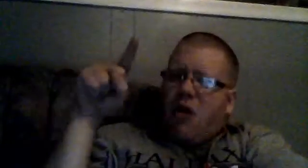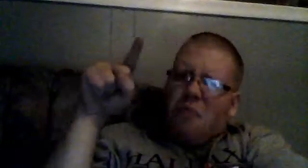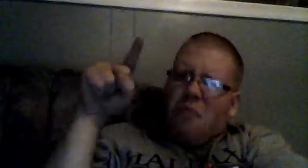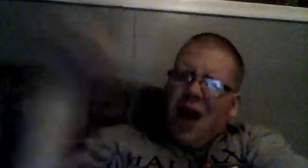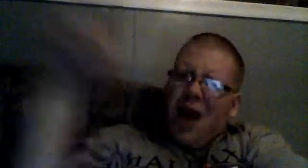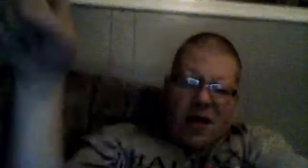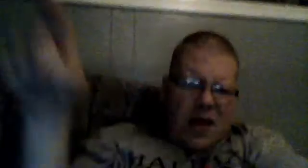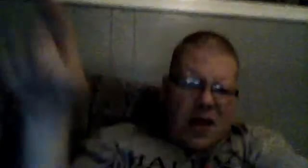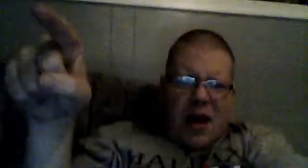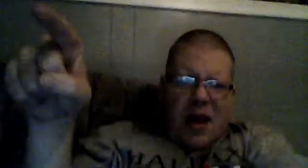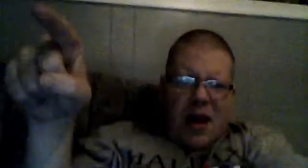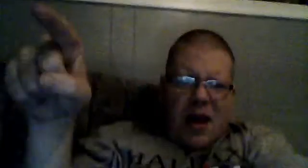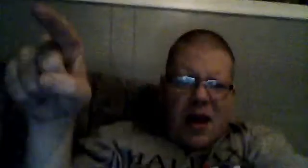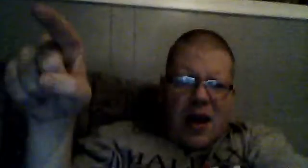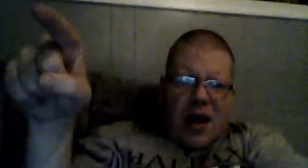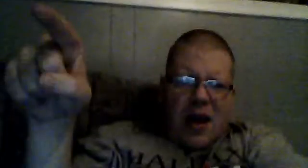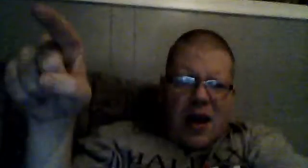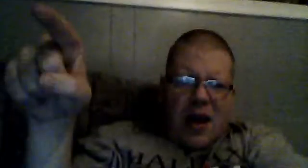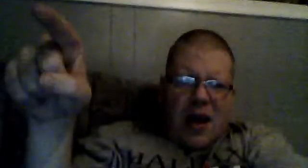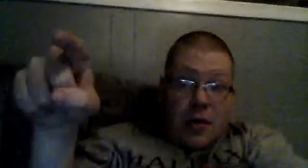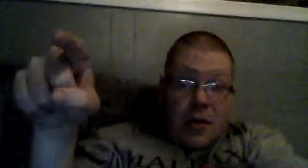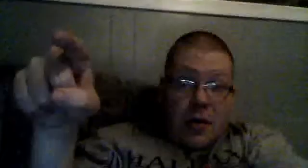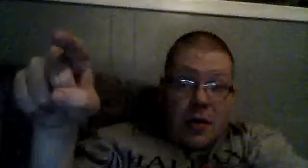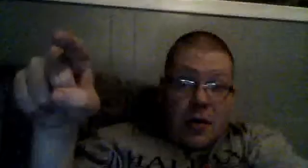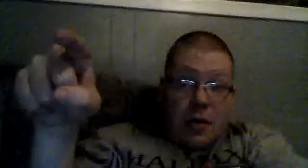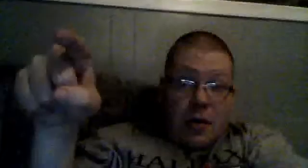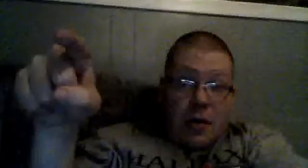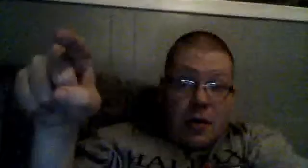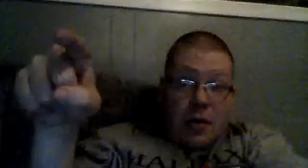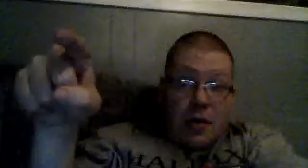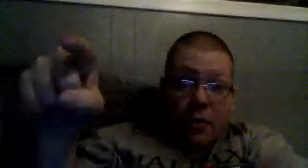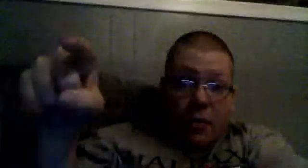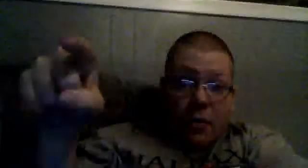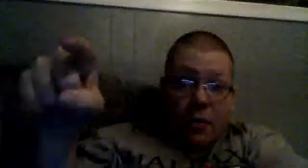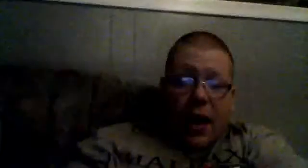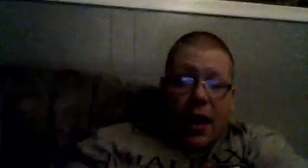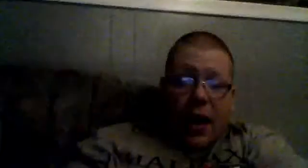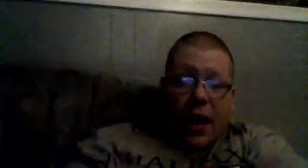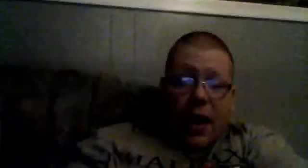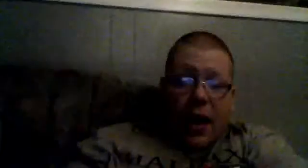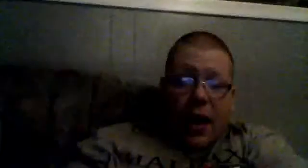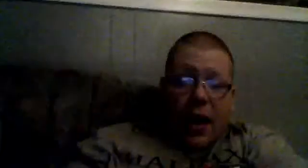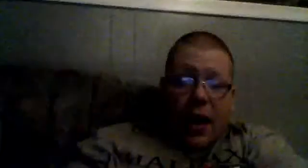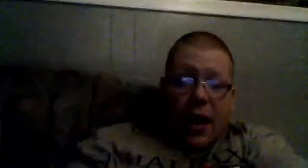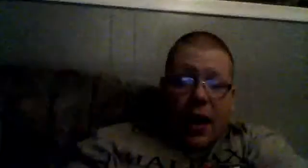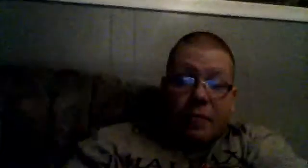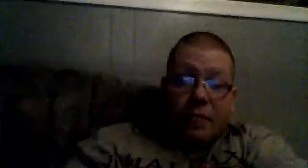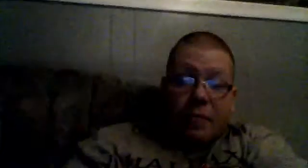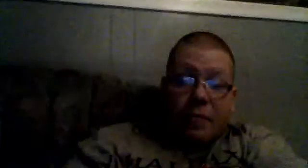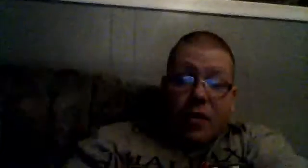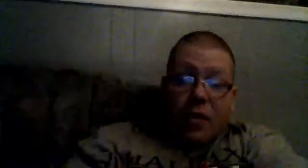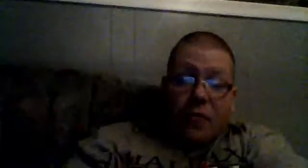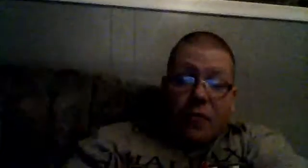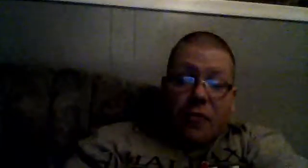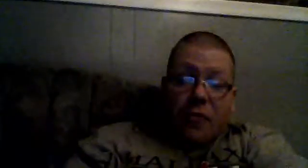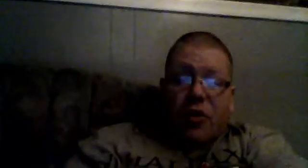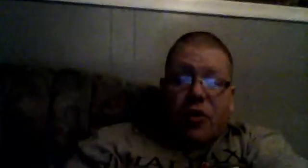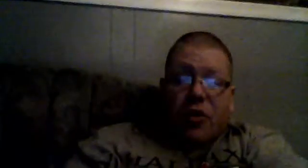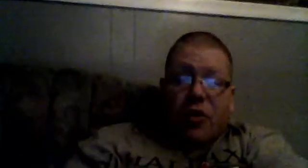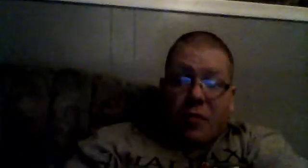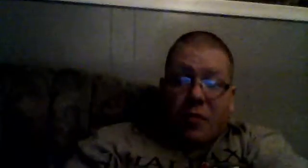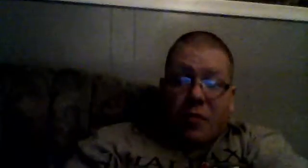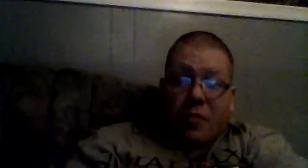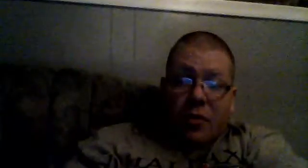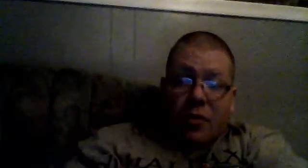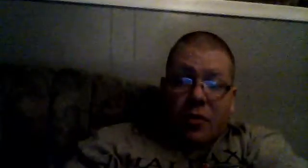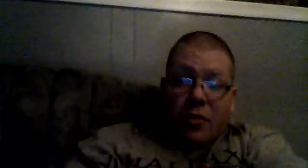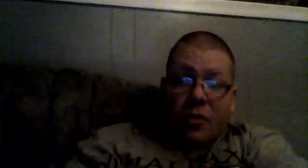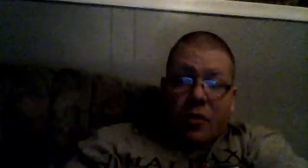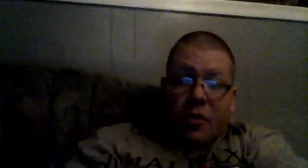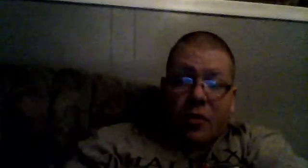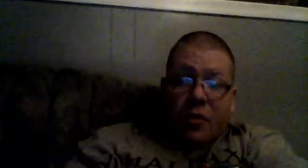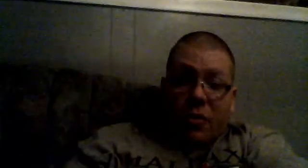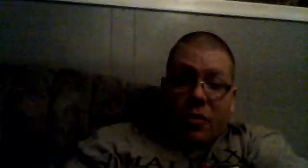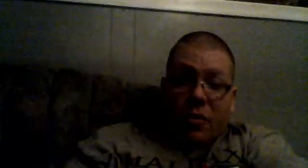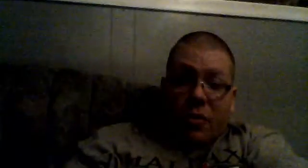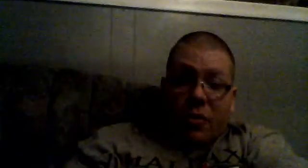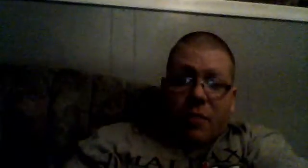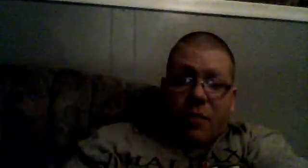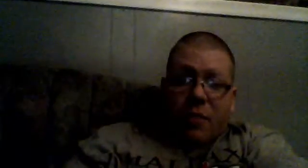back on the ice, and, finish the game, because,